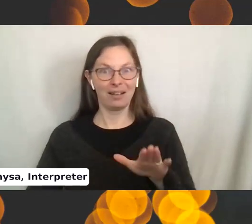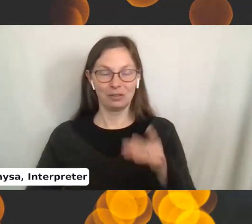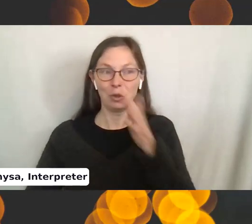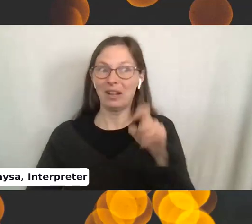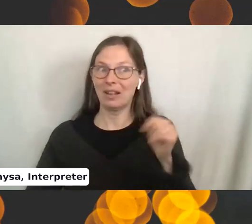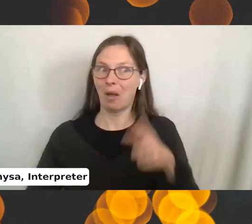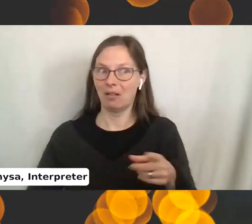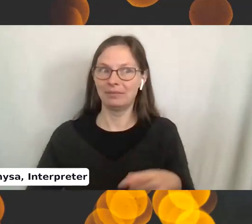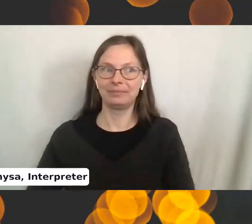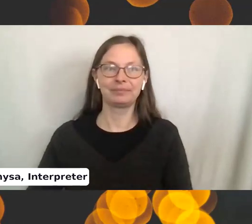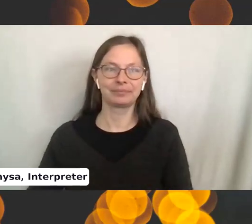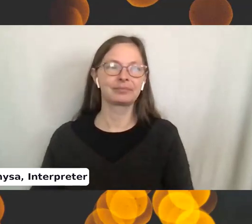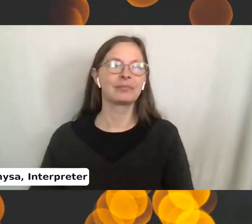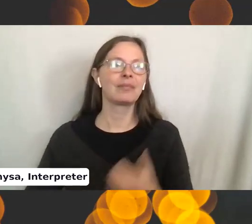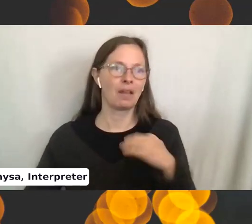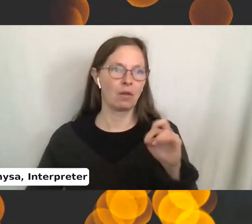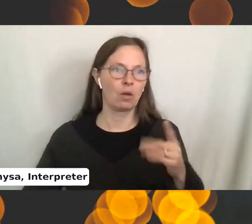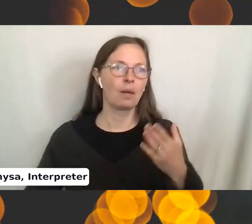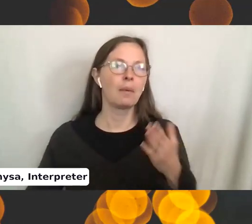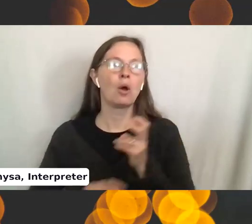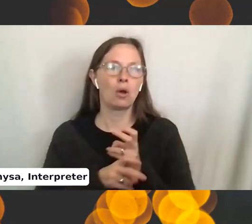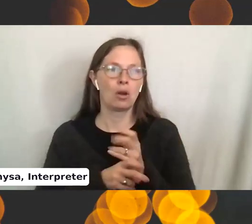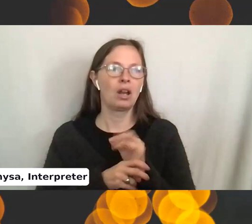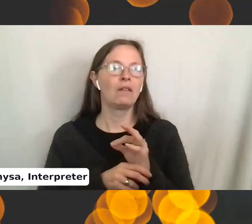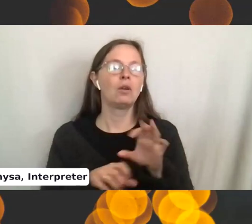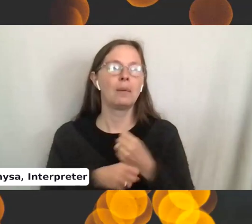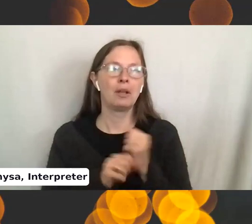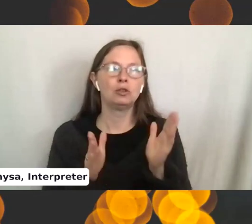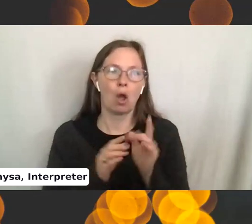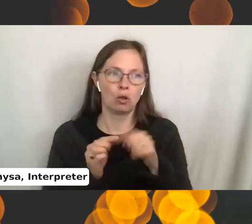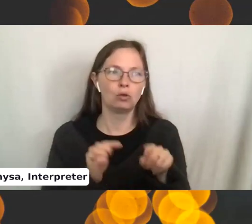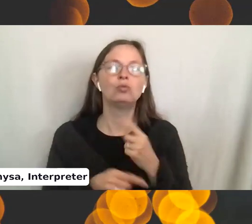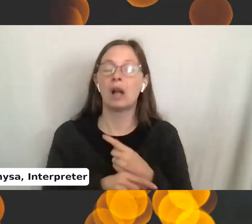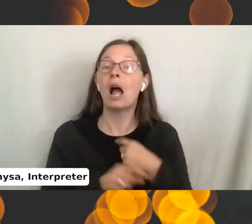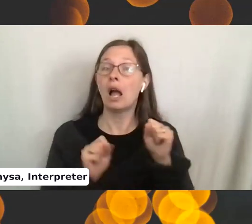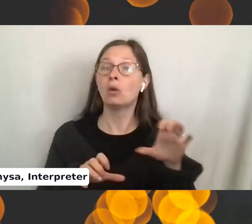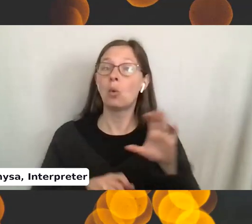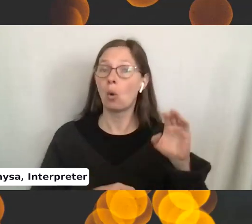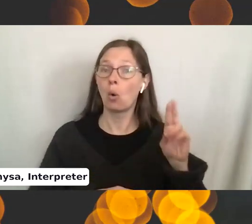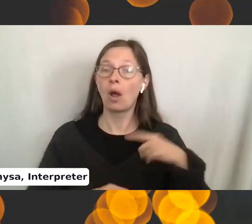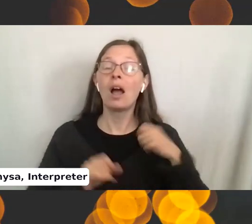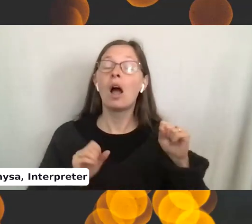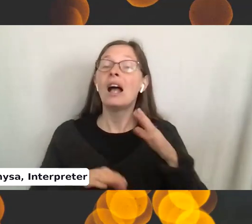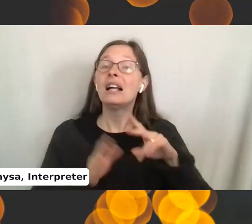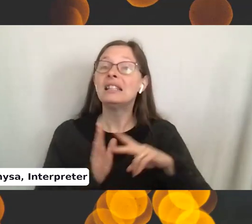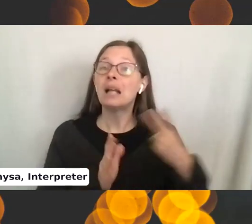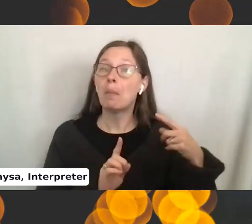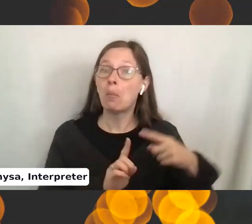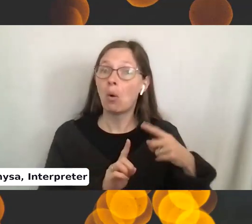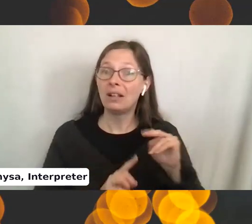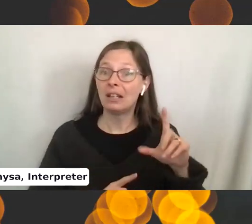to need them all. Having the cord might be very hard if you're working small circles. Yep. I can do a cord on double pointed needles. I can do